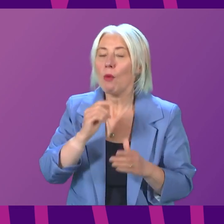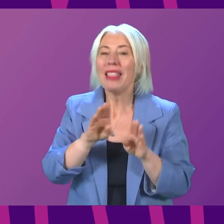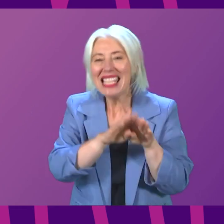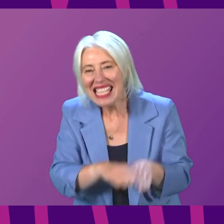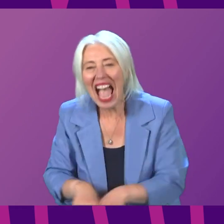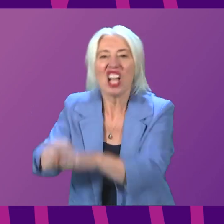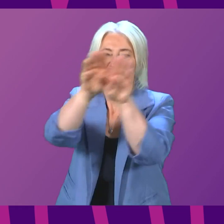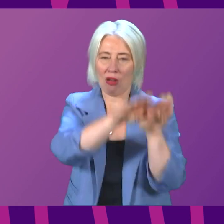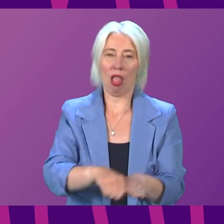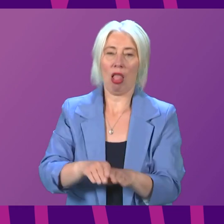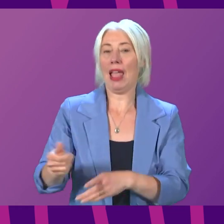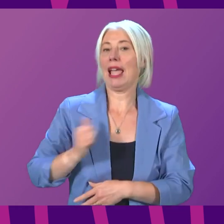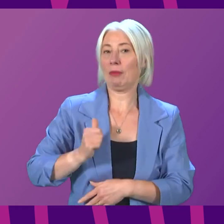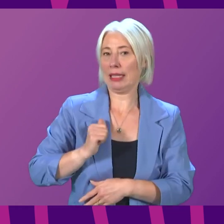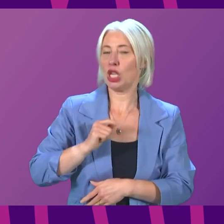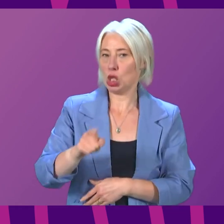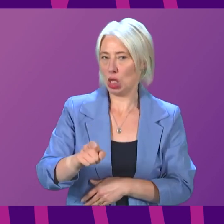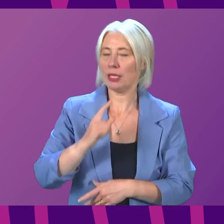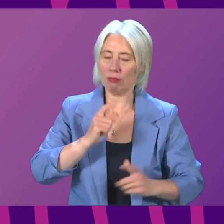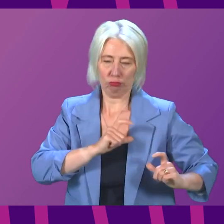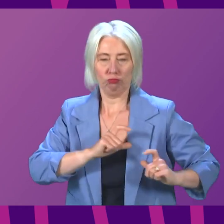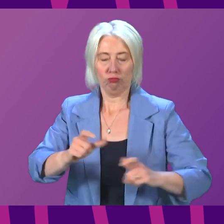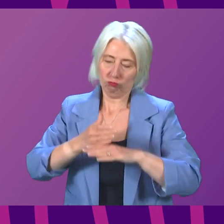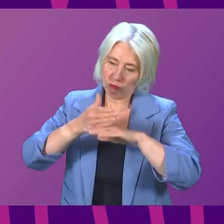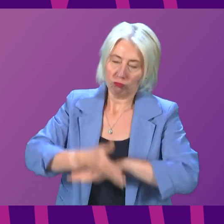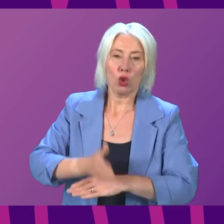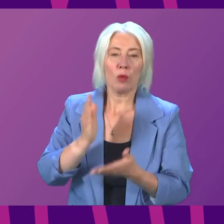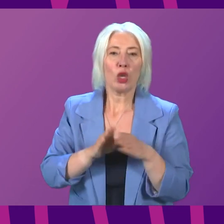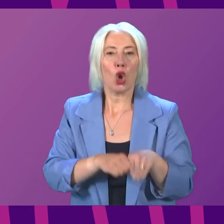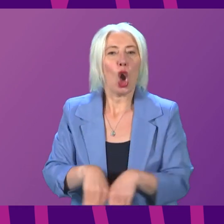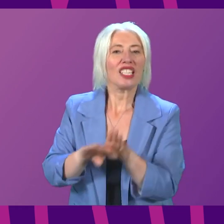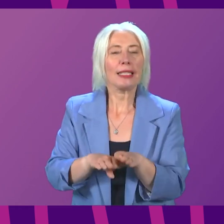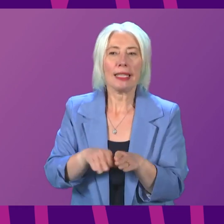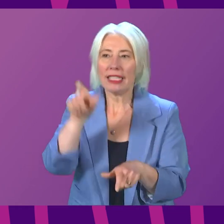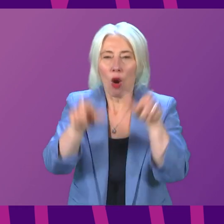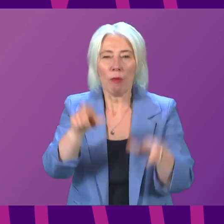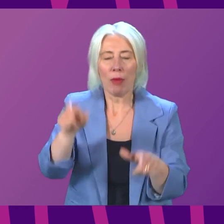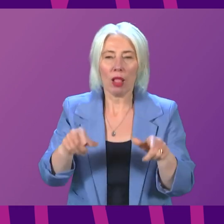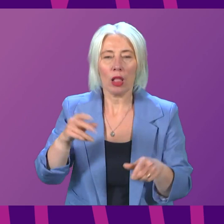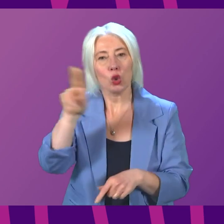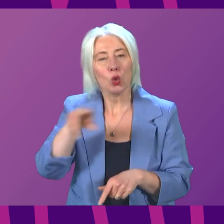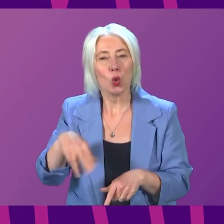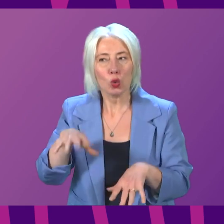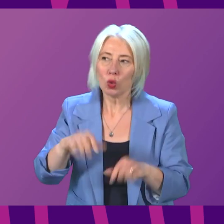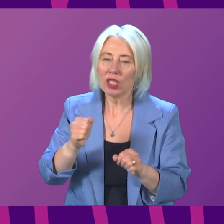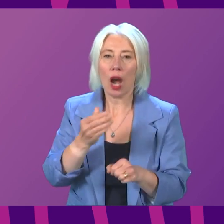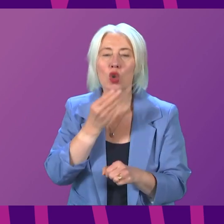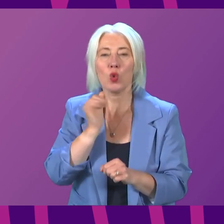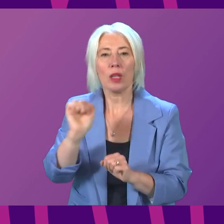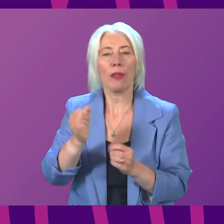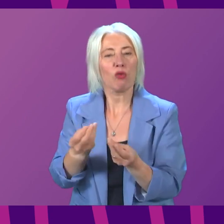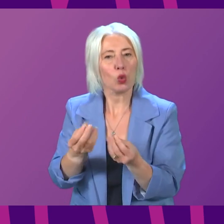expectations in this area as part of the ongoing effort to ensure consistency of uptake and principles for effective teaching and learning.